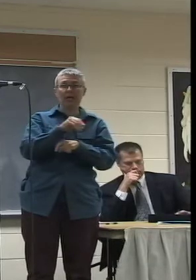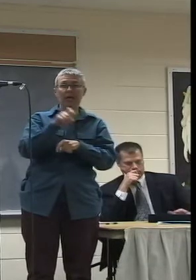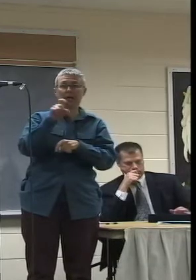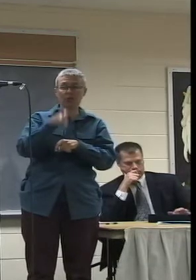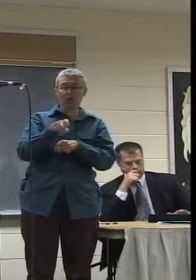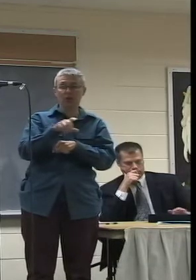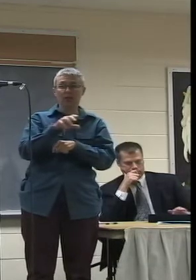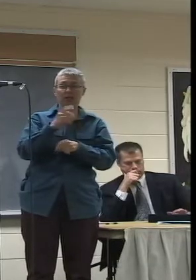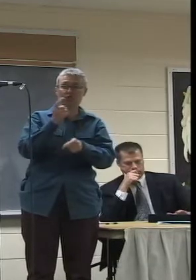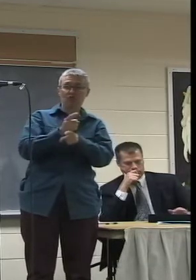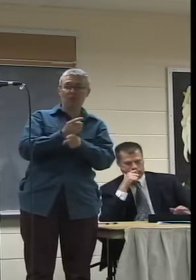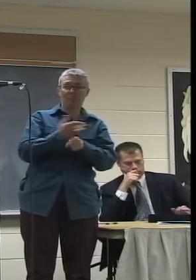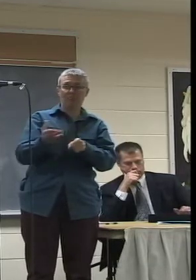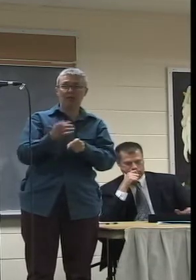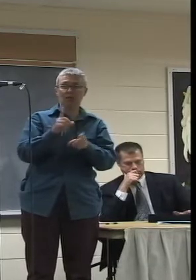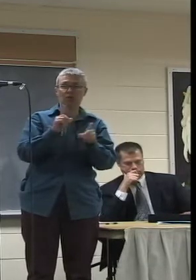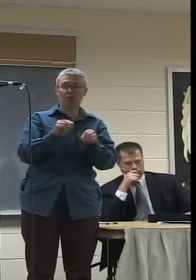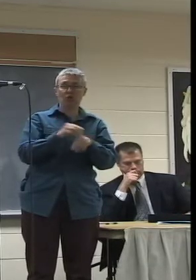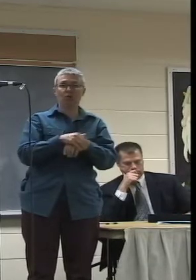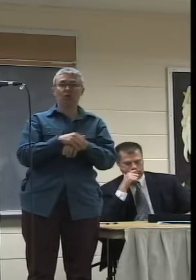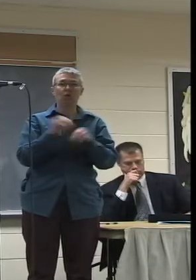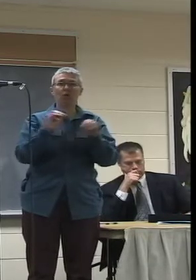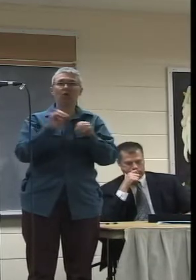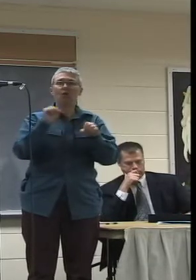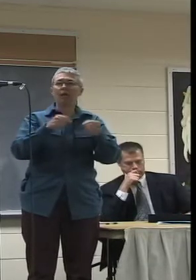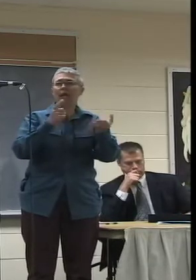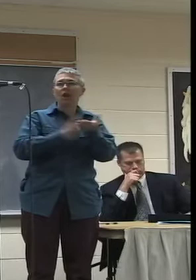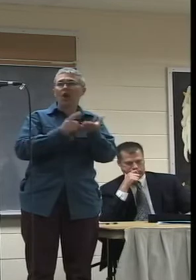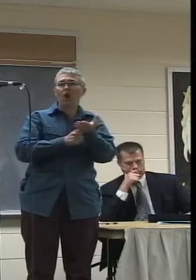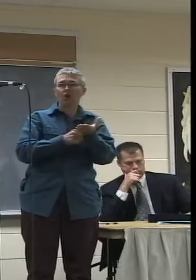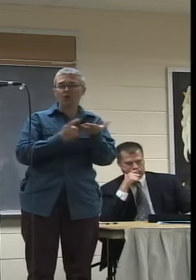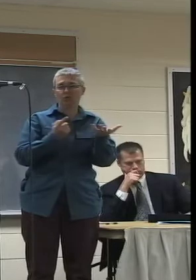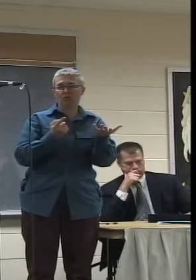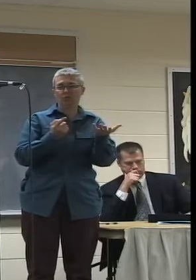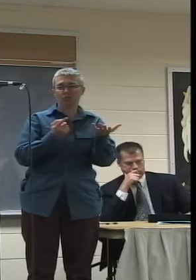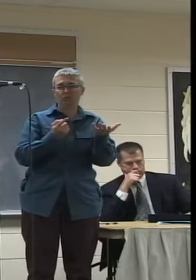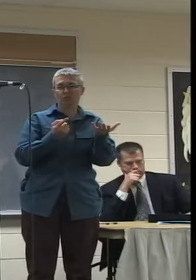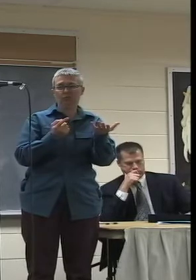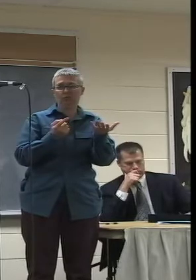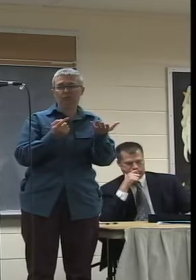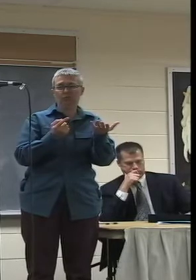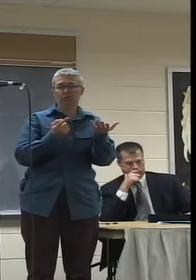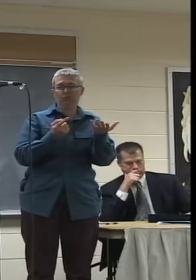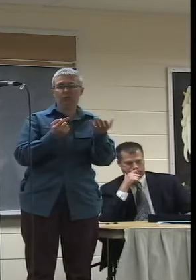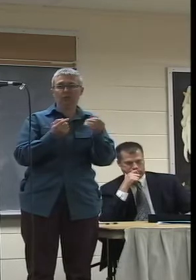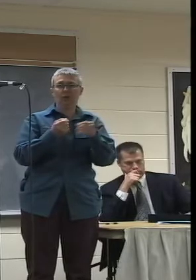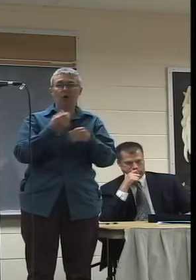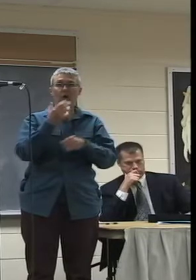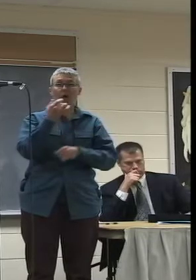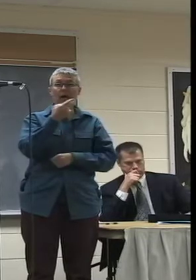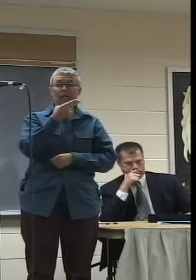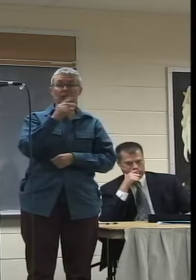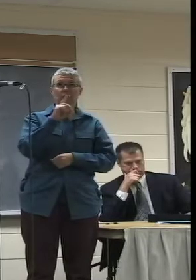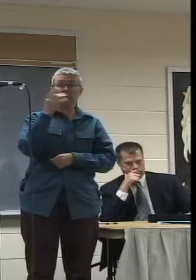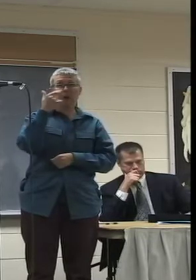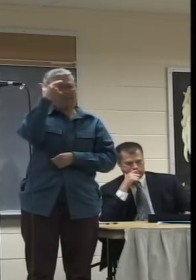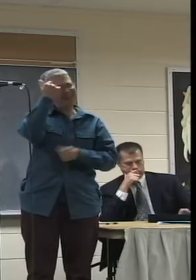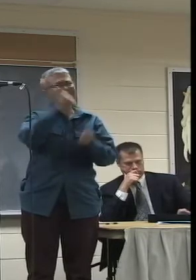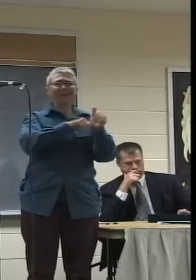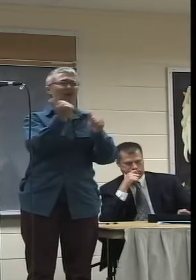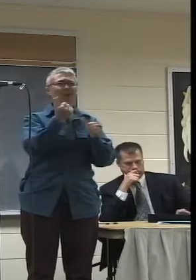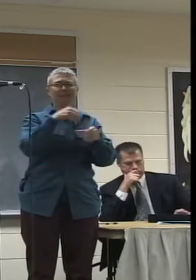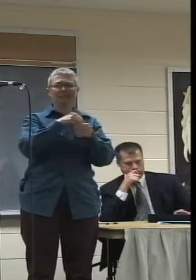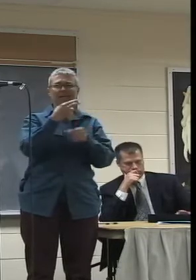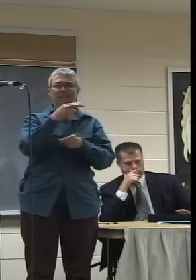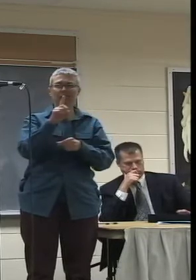the right thing to do. I don't think that really anybody can argue with that. Why should we be in HD? Because everybody else is. And